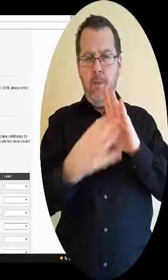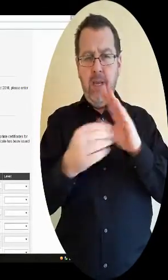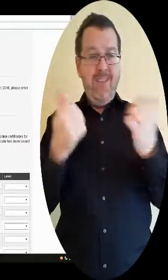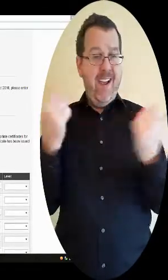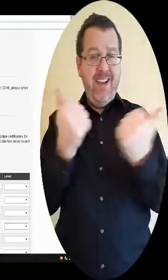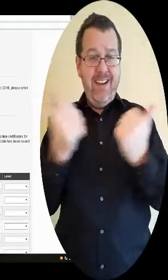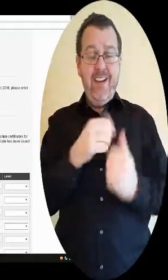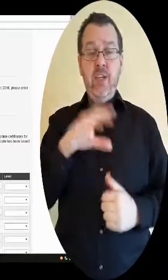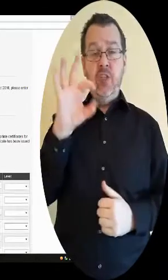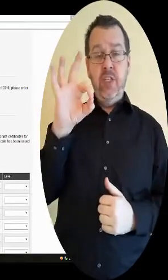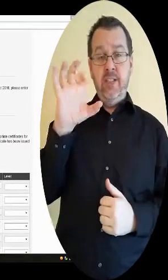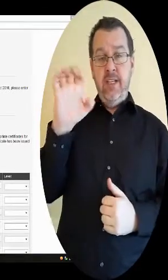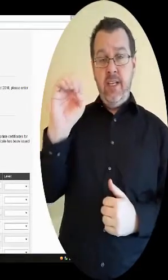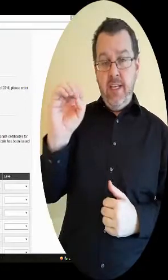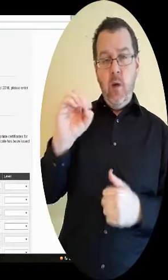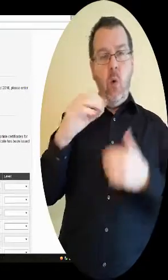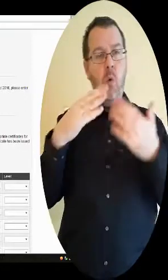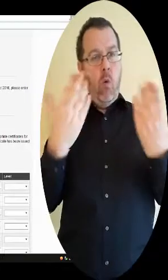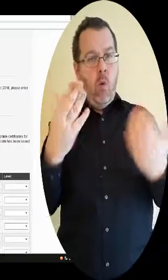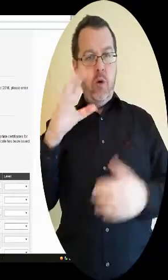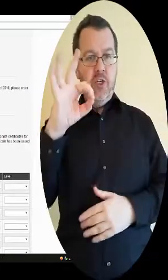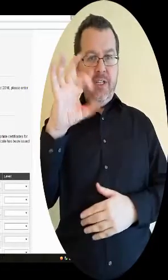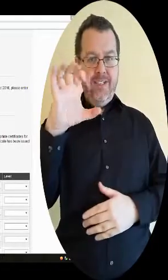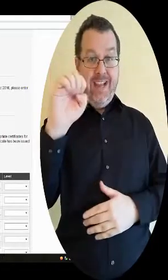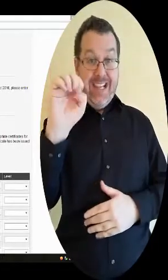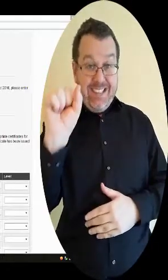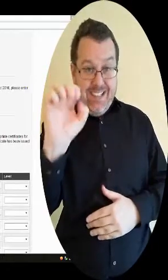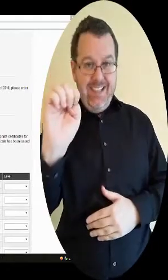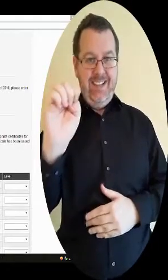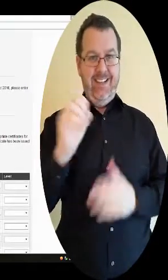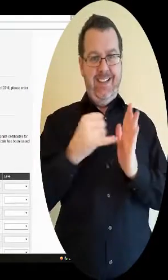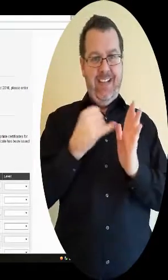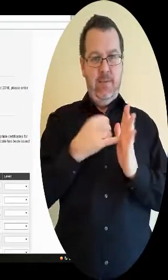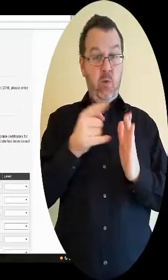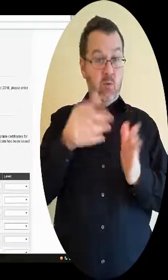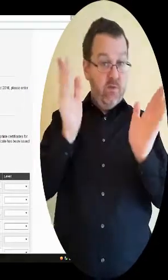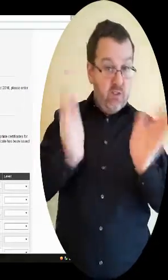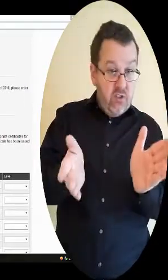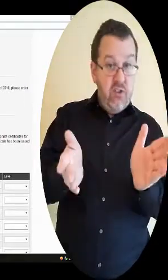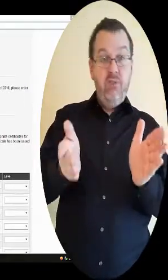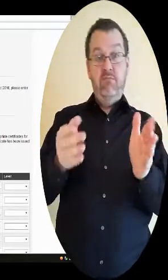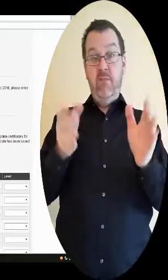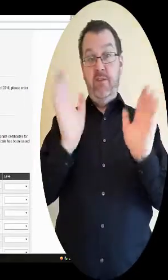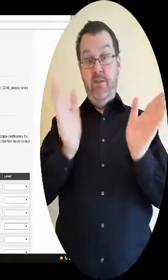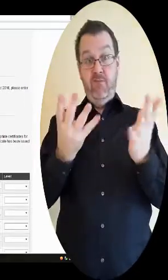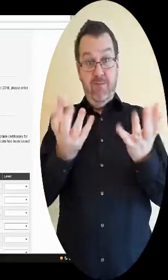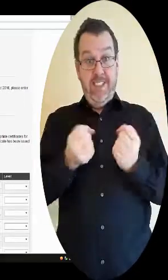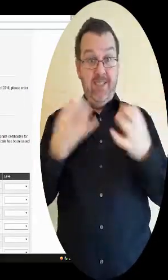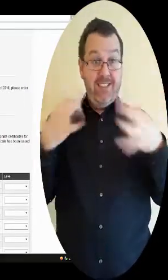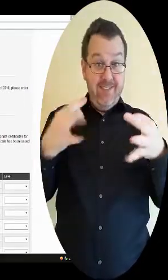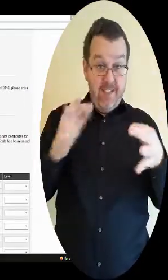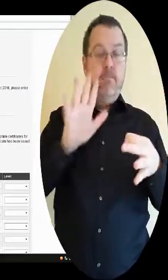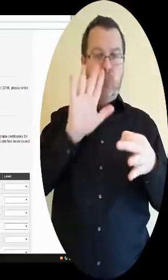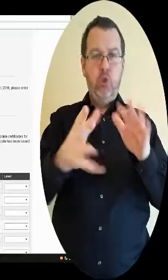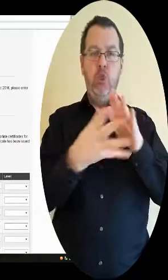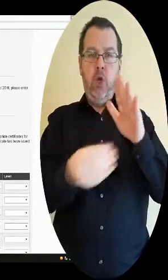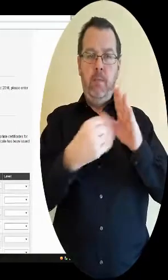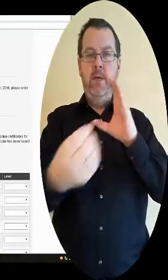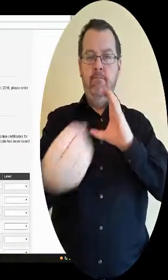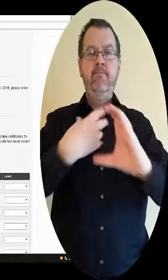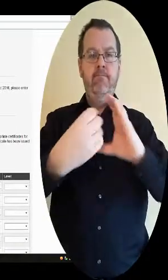GCE or GCSE examinations which you have already completed and for which a certificate has been issued.